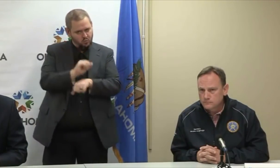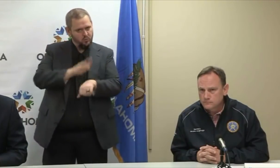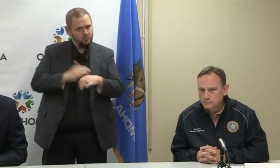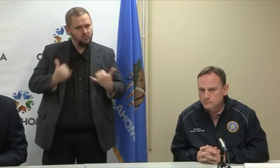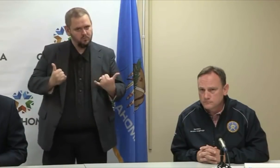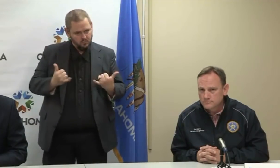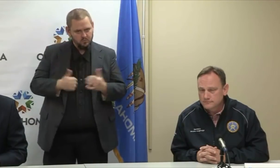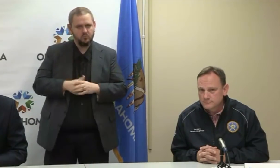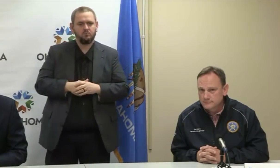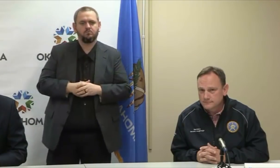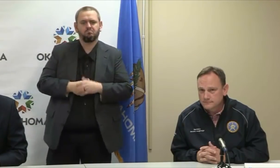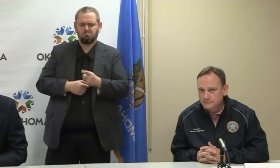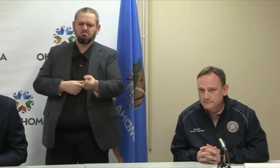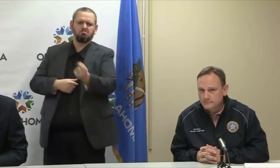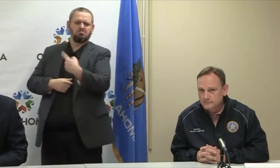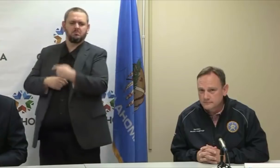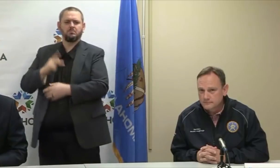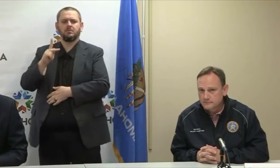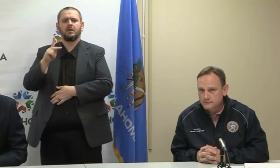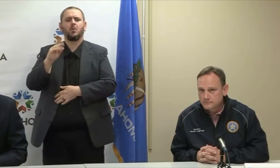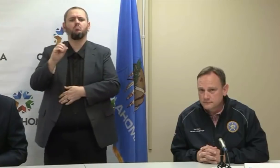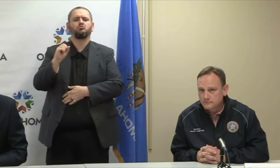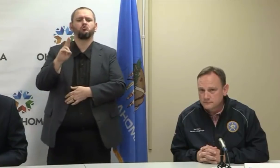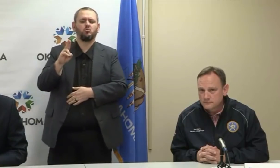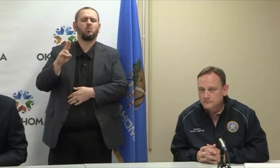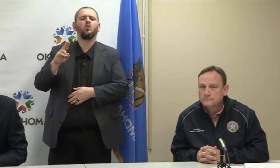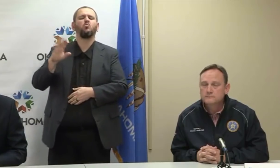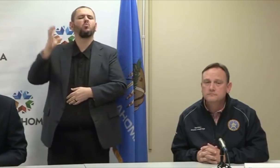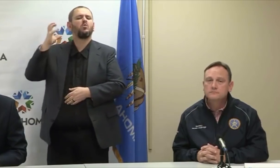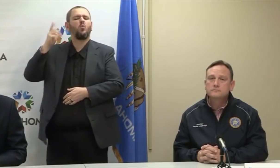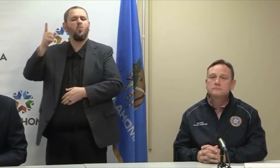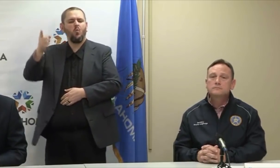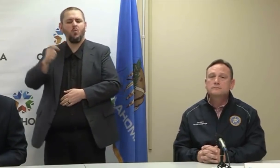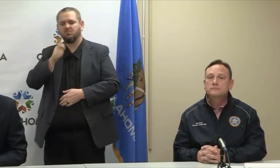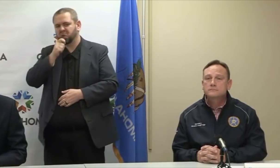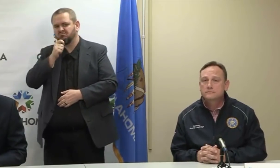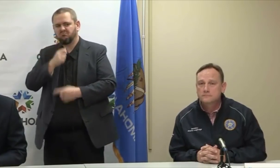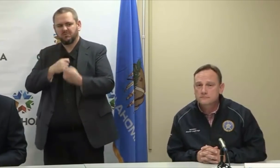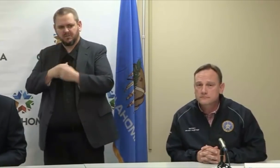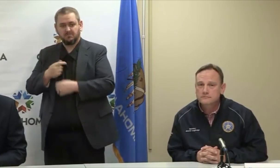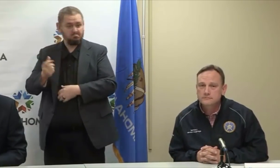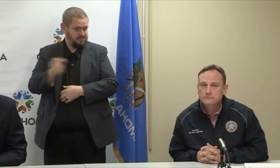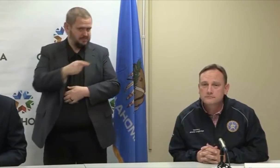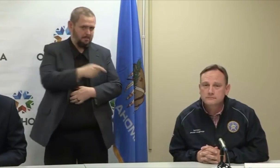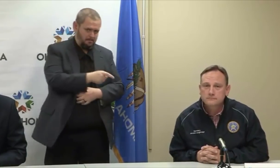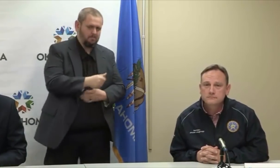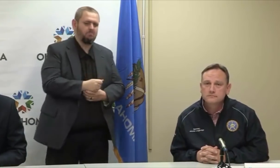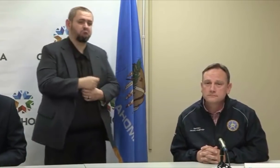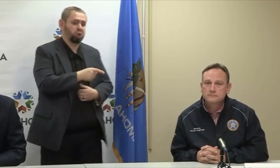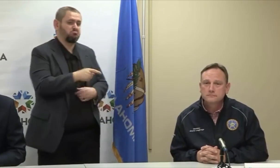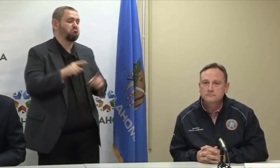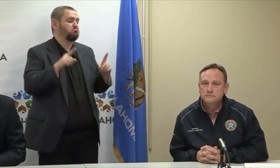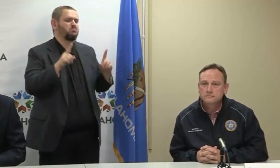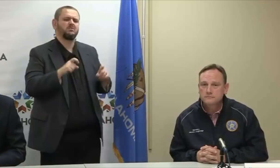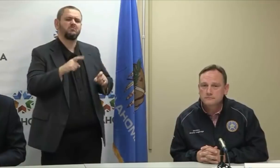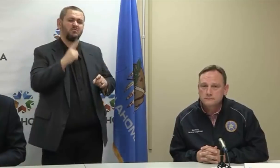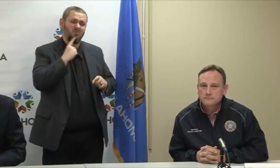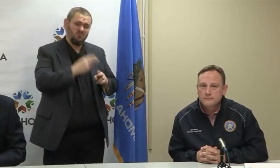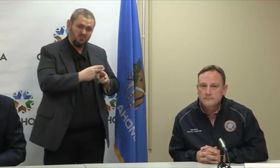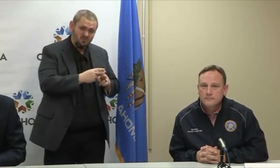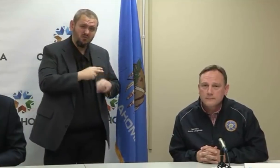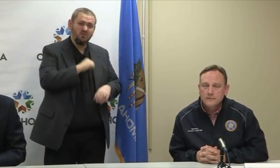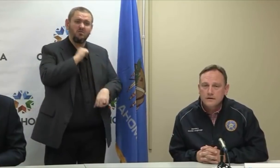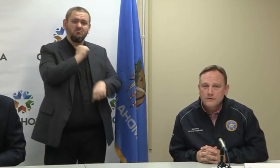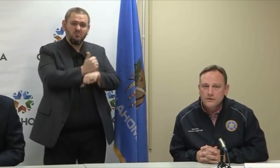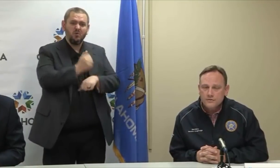Secretary Loffrich, you mentioned starting satellite testing sites in northwest and southwest Oklahoma. When will those roll out, and what counties